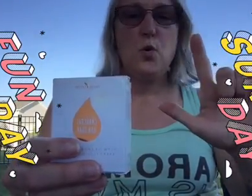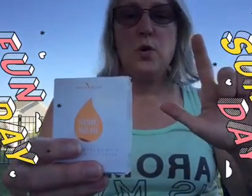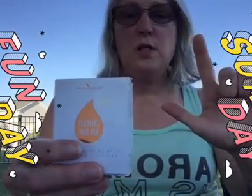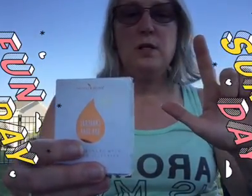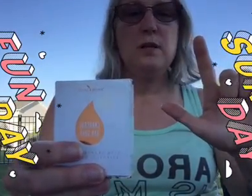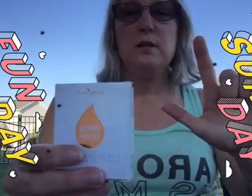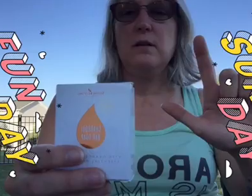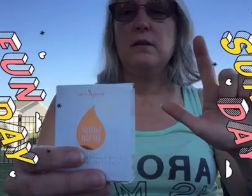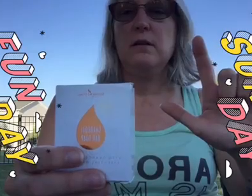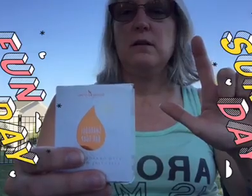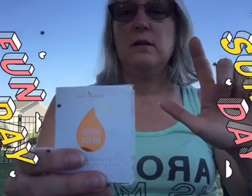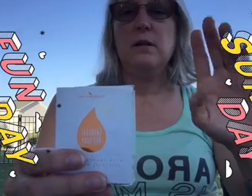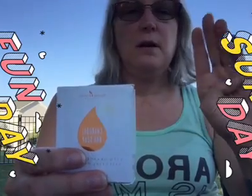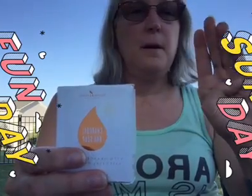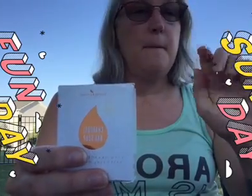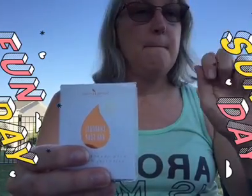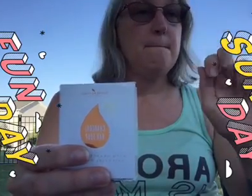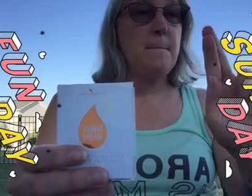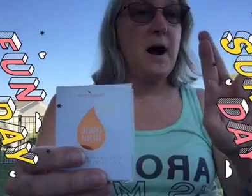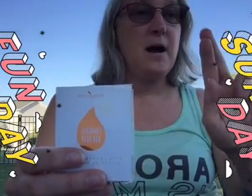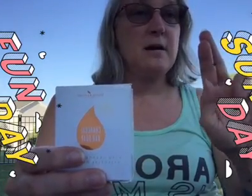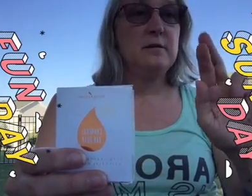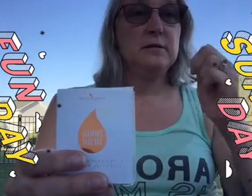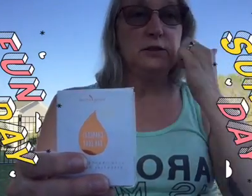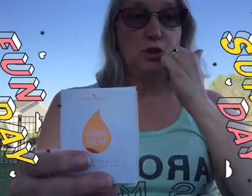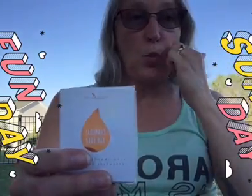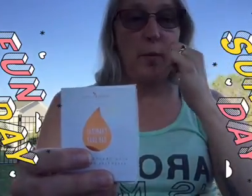bar soap